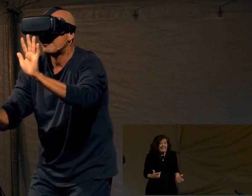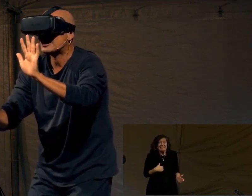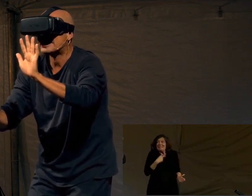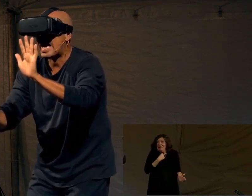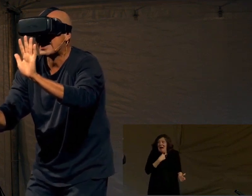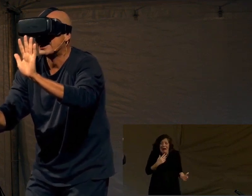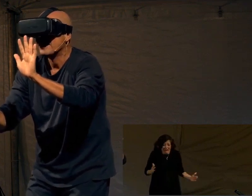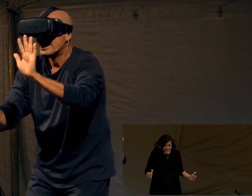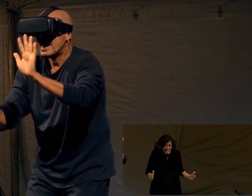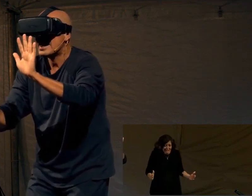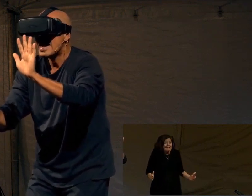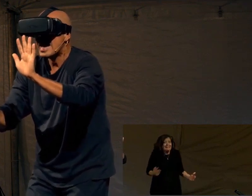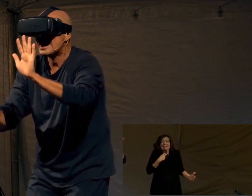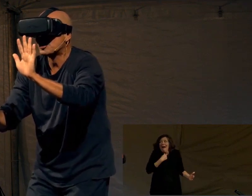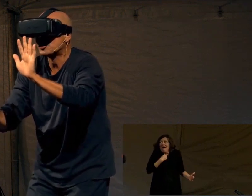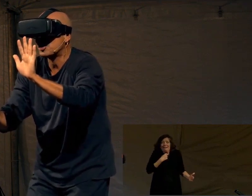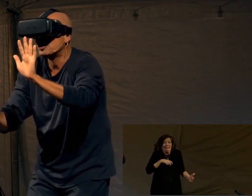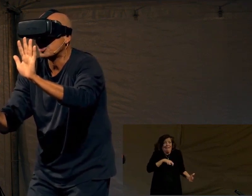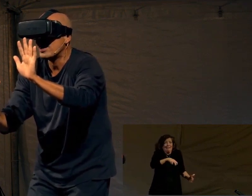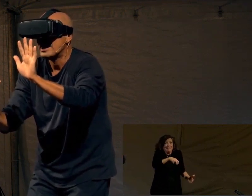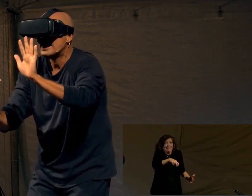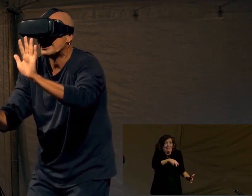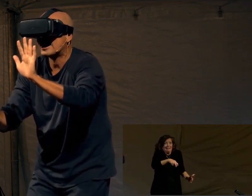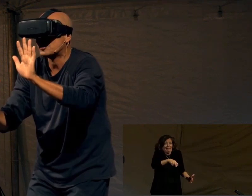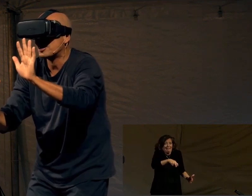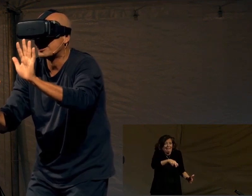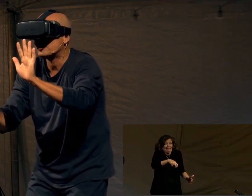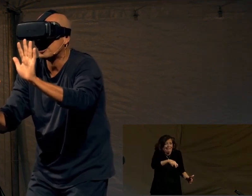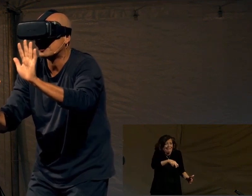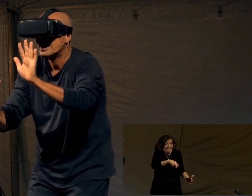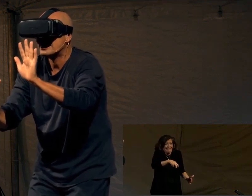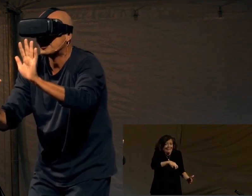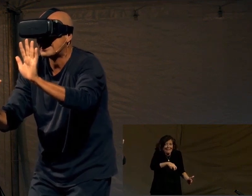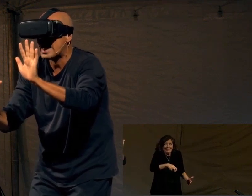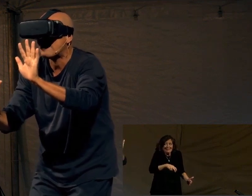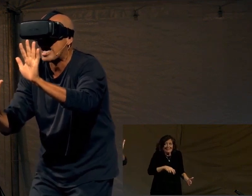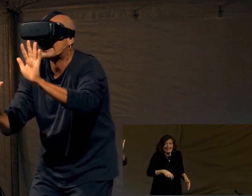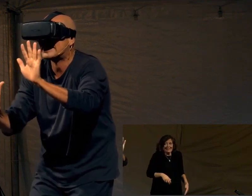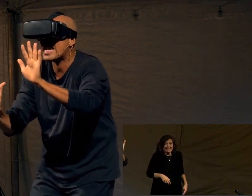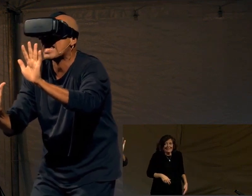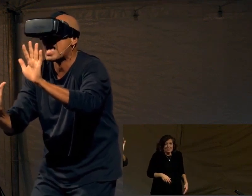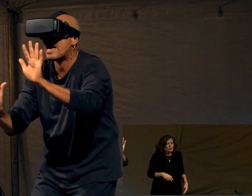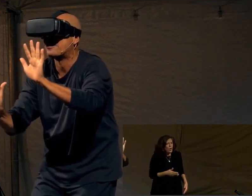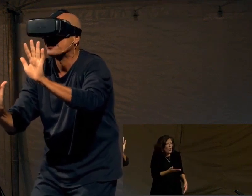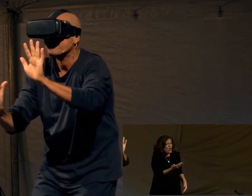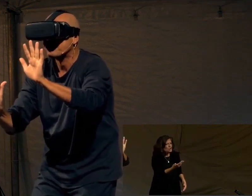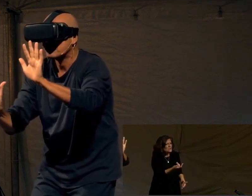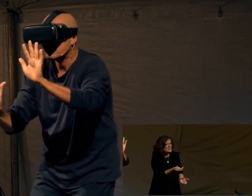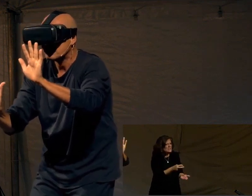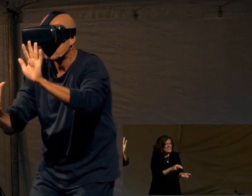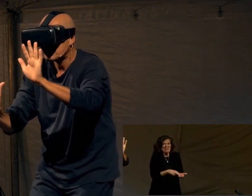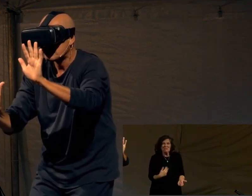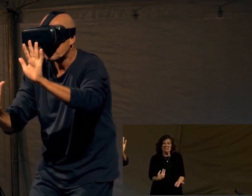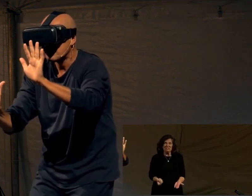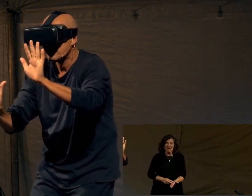I'm stuck and I just couldn't do it he's like so you can't just stand I'm not standing up